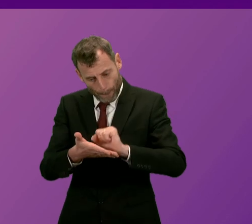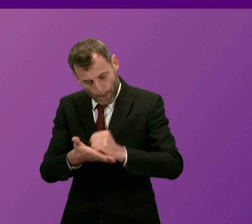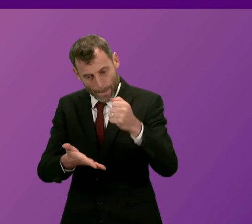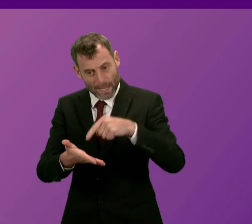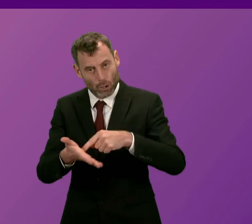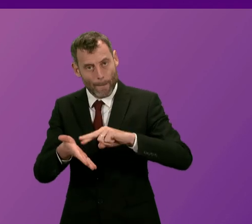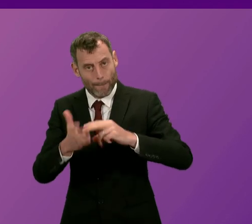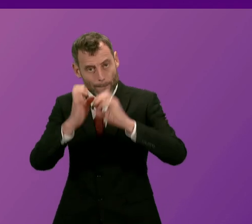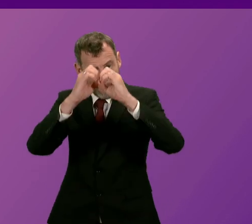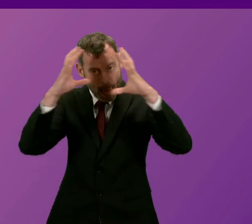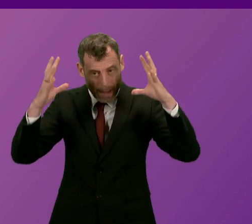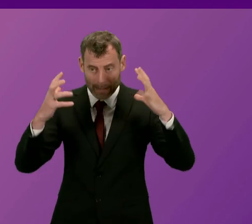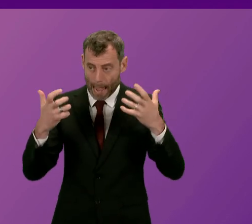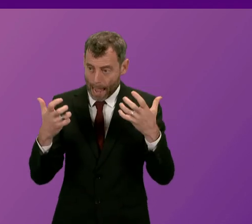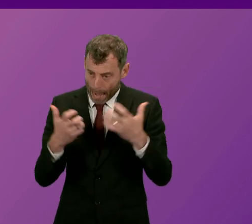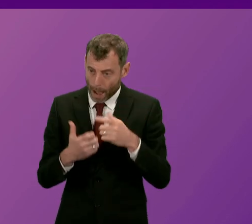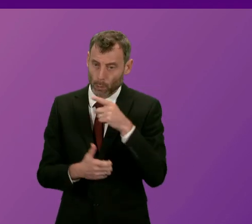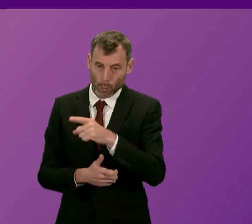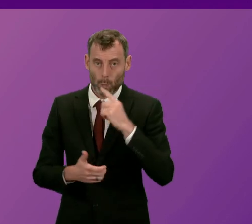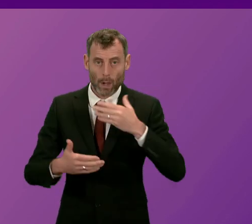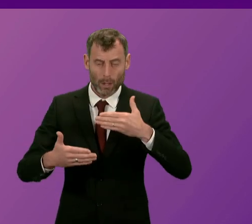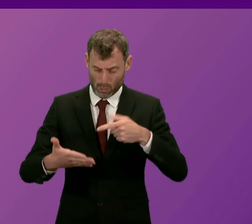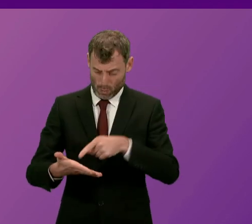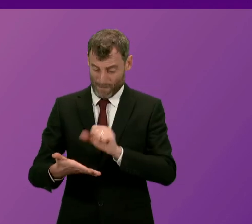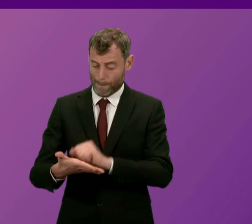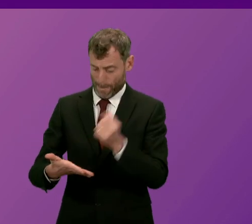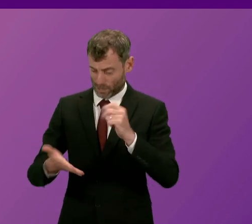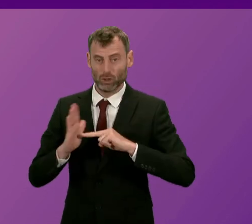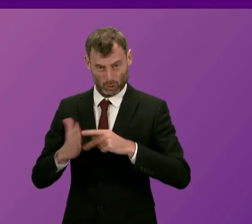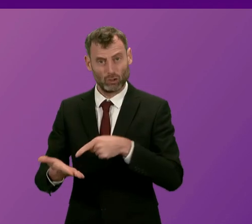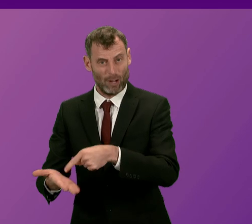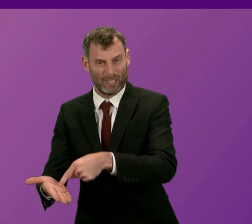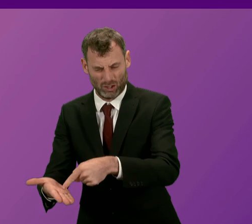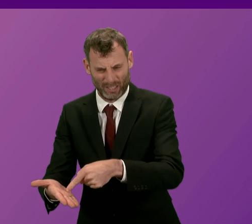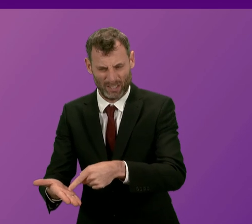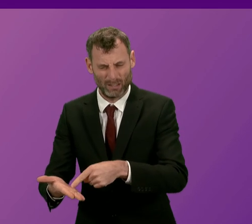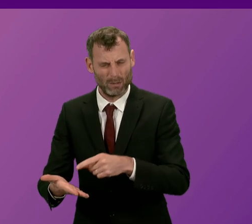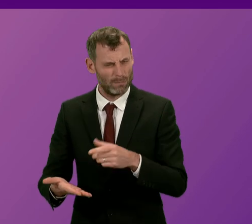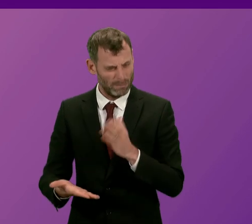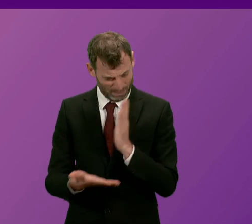and retention crisis or is his government making it up as they go along? First Minister.